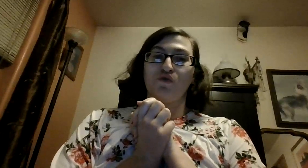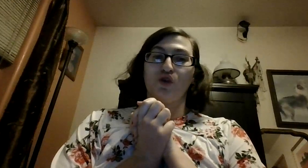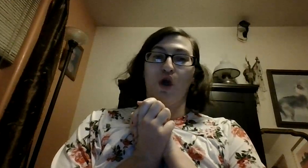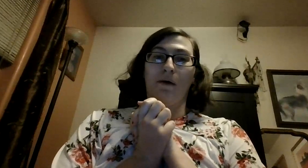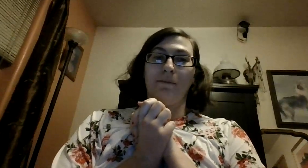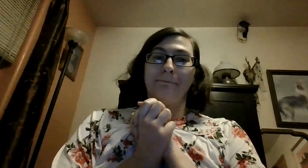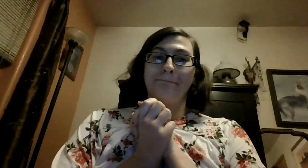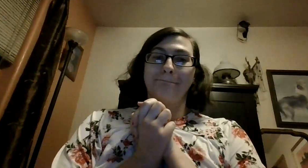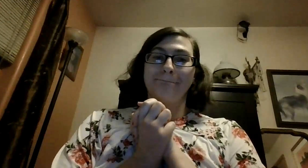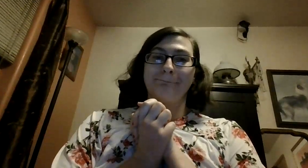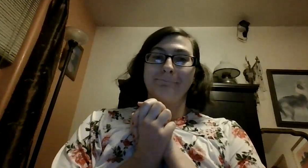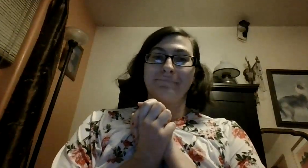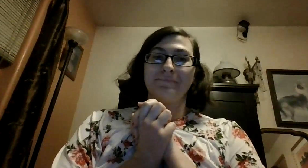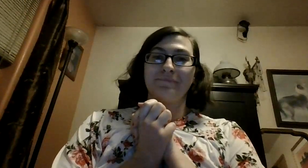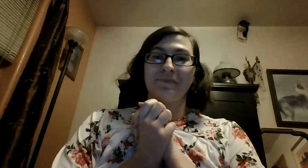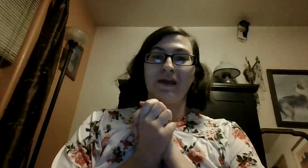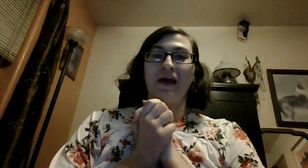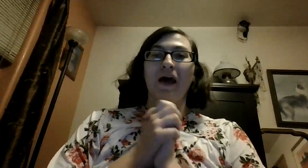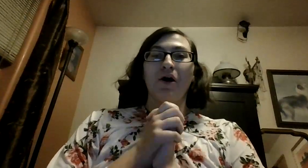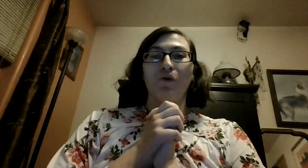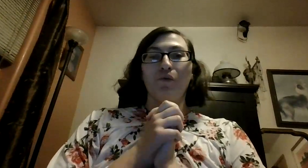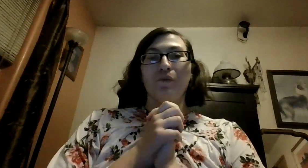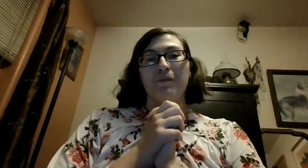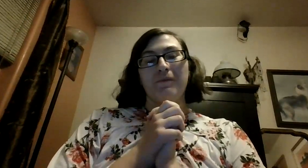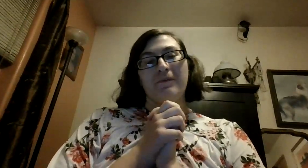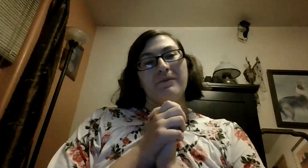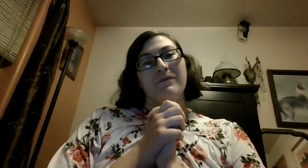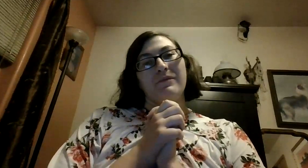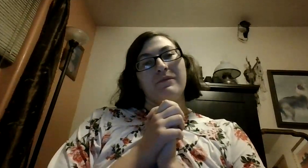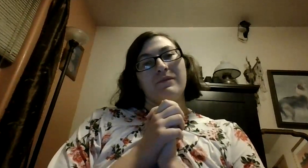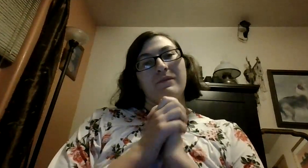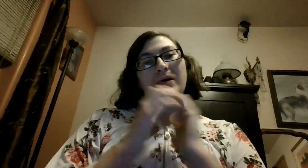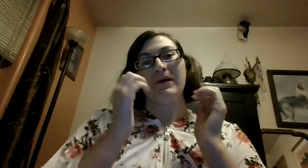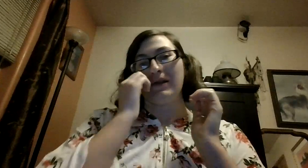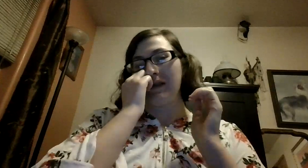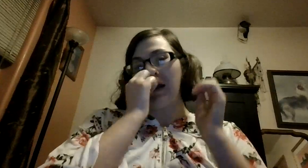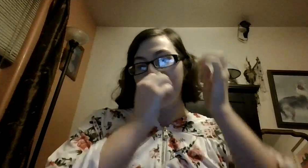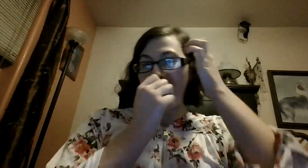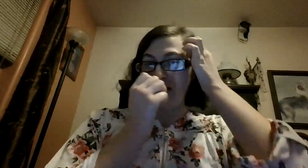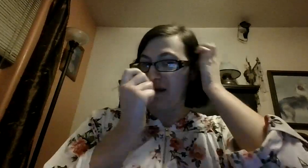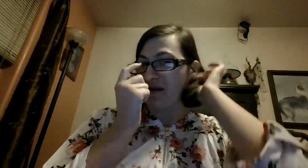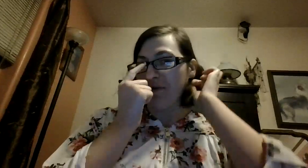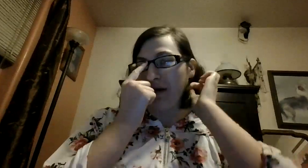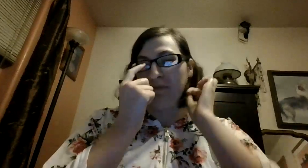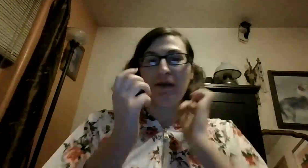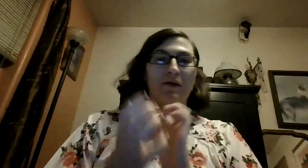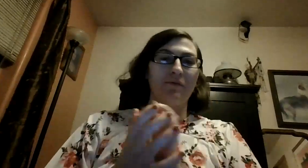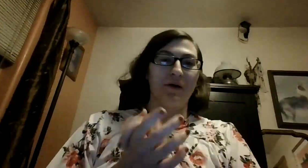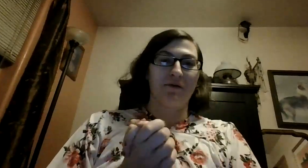sorry I didn't make video very much